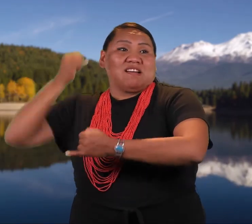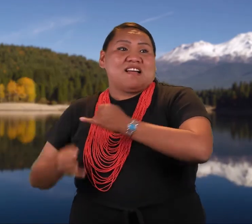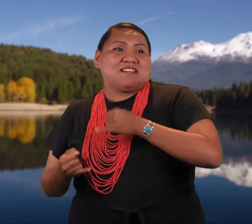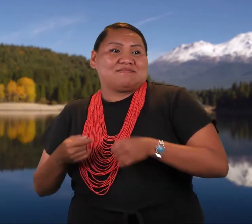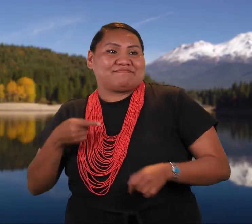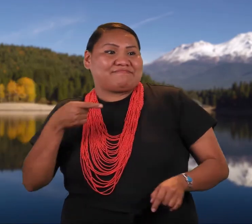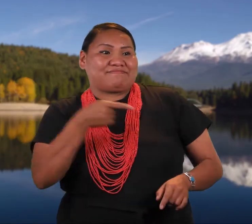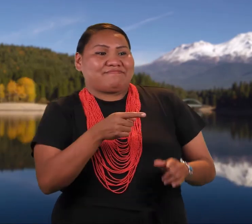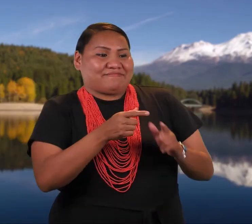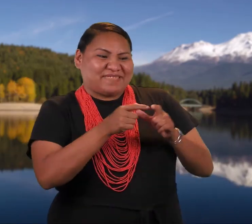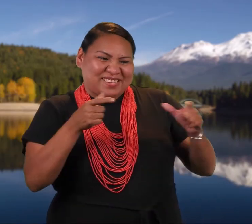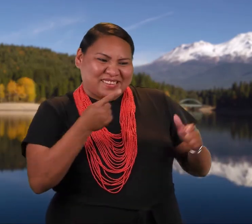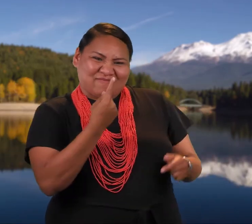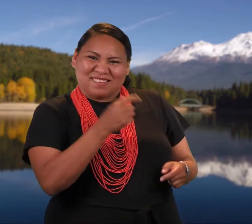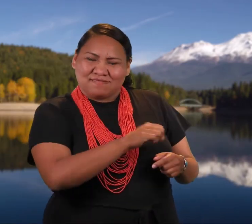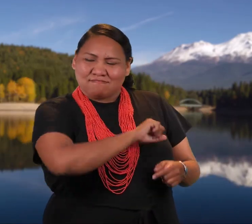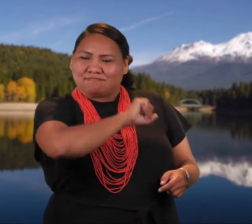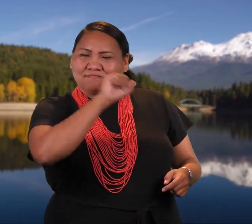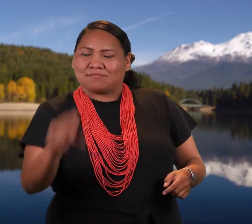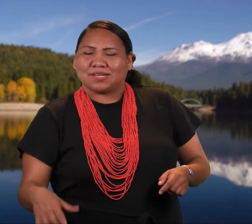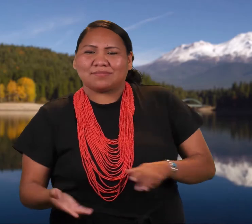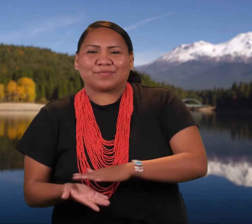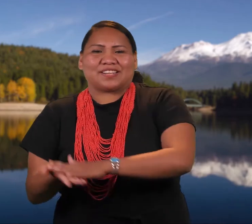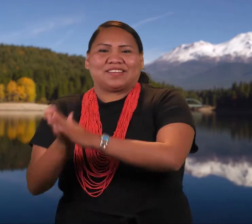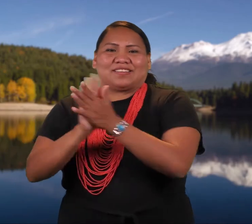the biggest of which were the grizzly bears.